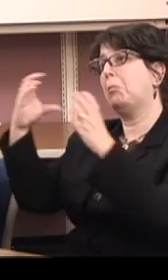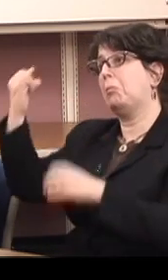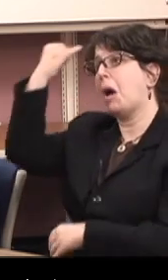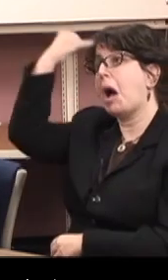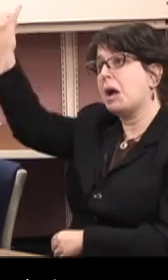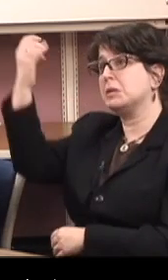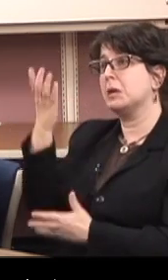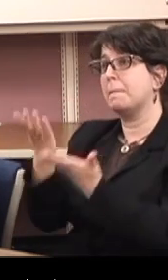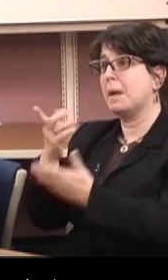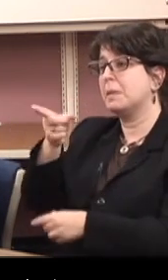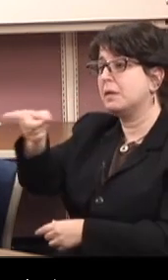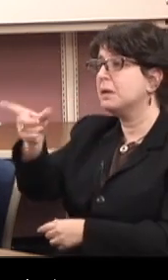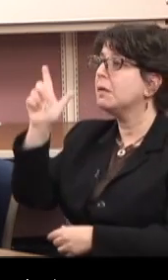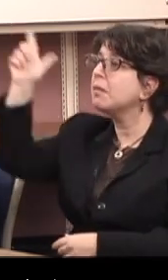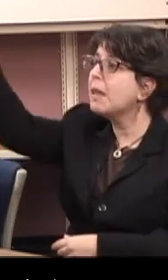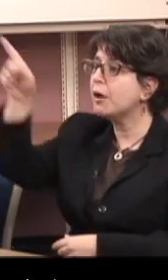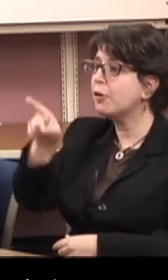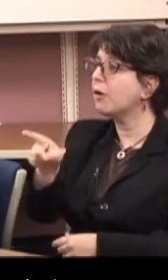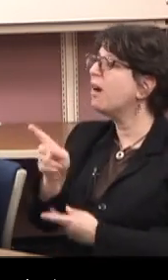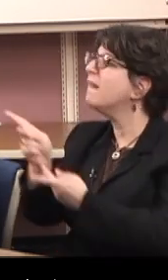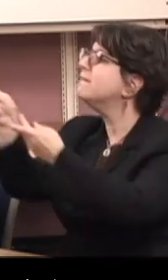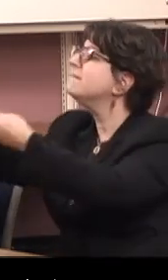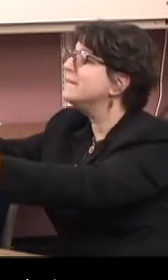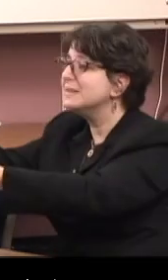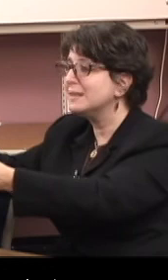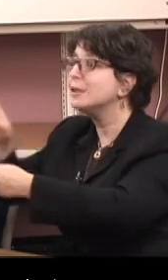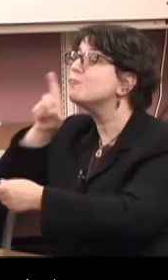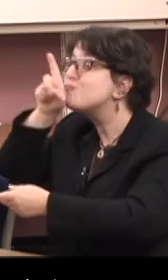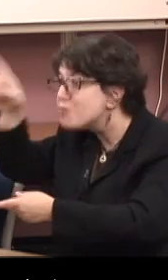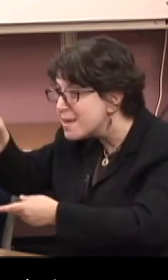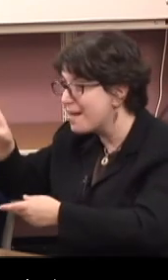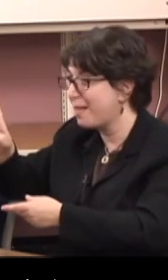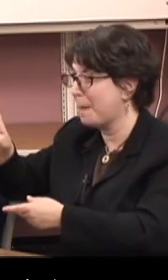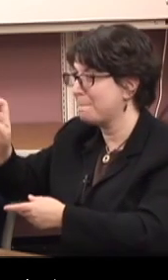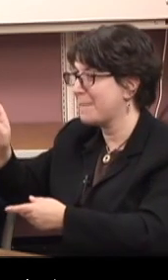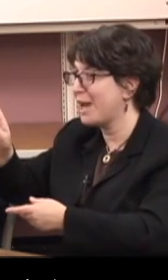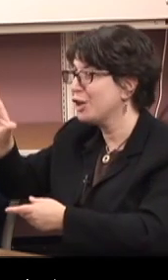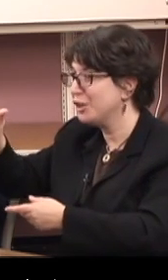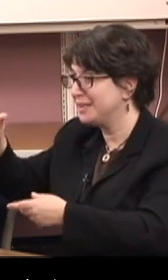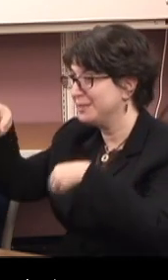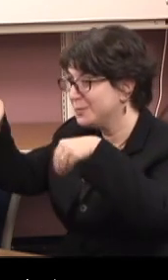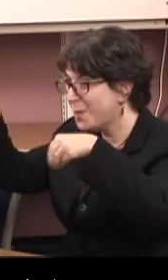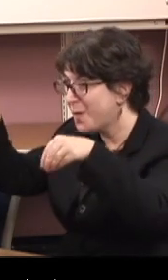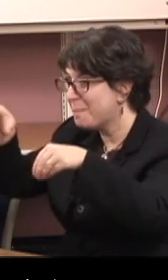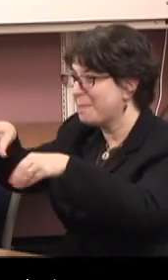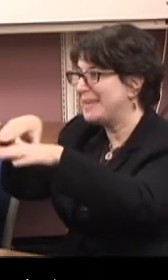and maybe go in the back and see what a baker actually does.